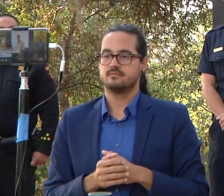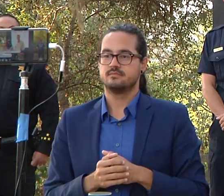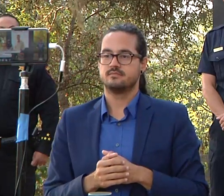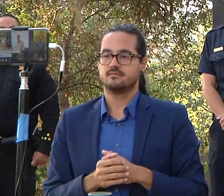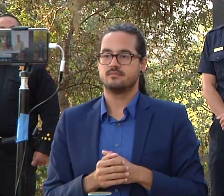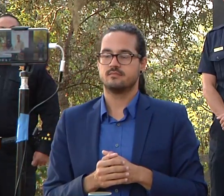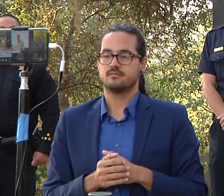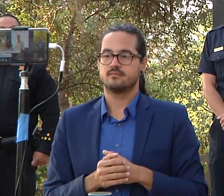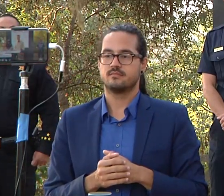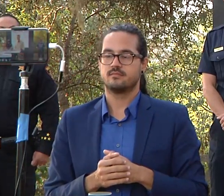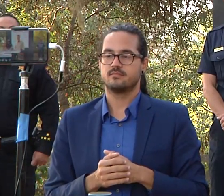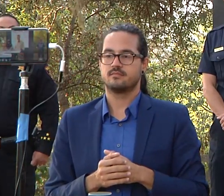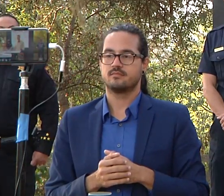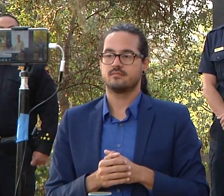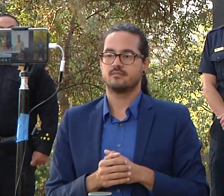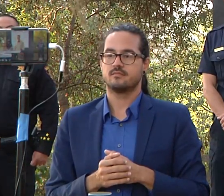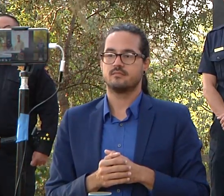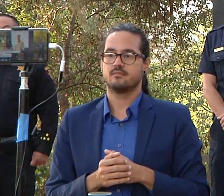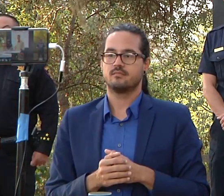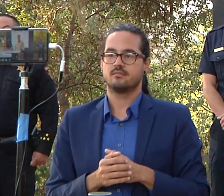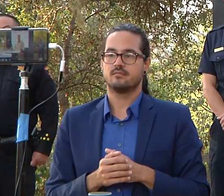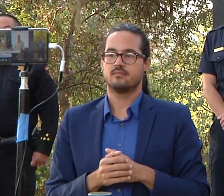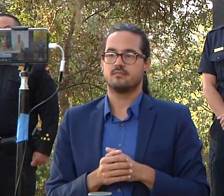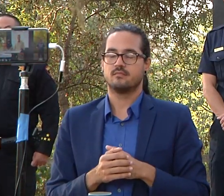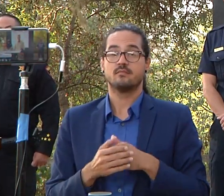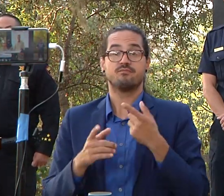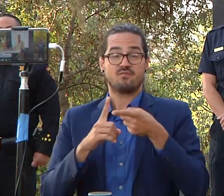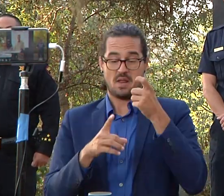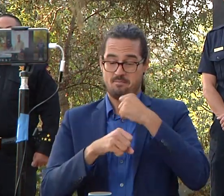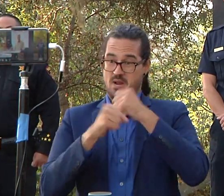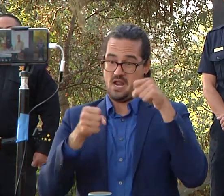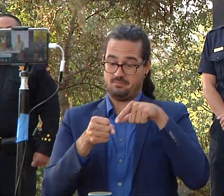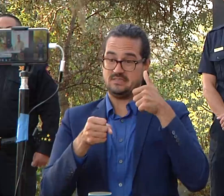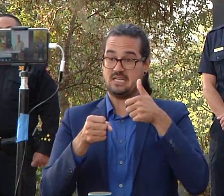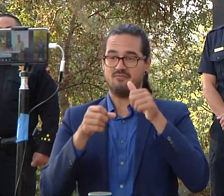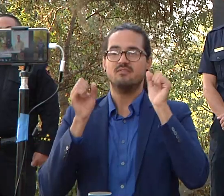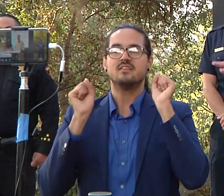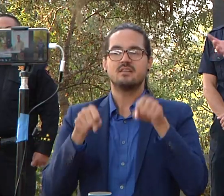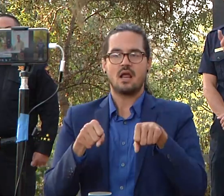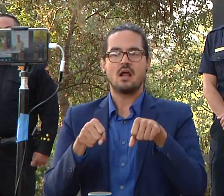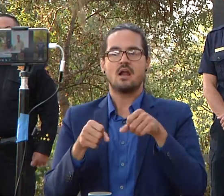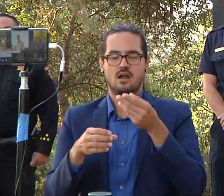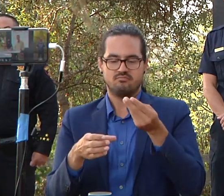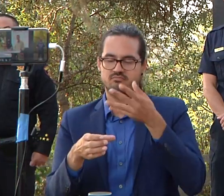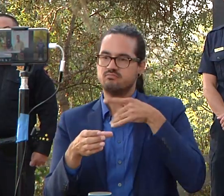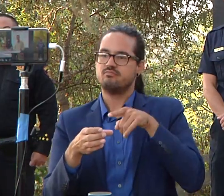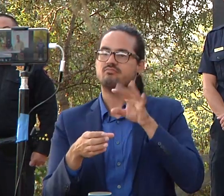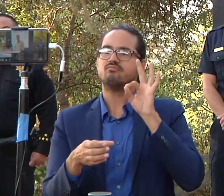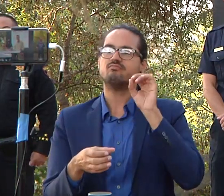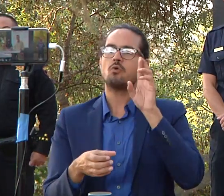to figure out okay was it a pipe bomb was there it was you know what type of explosive was it and then go from there